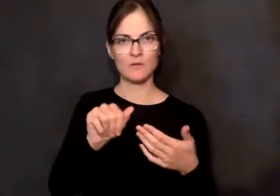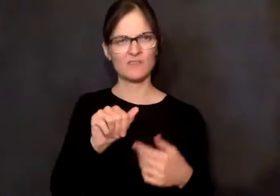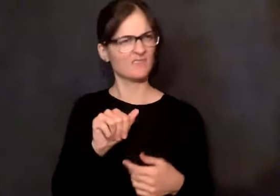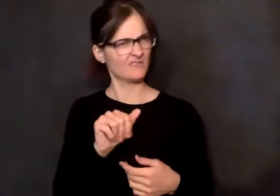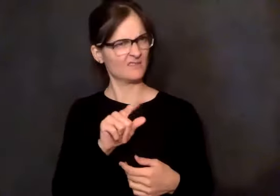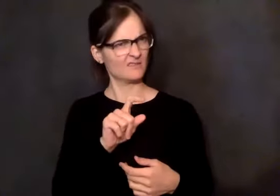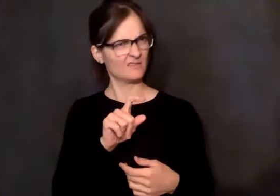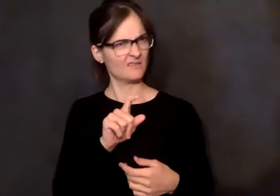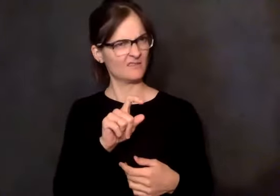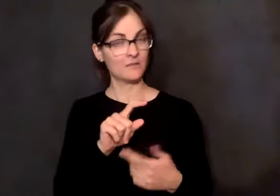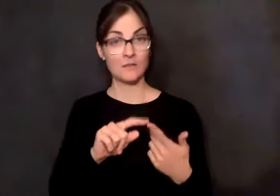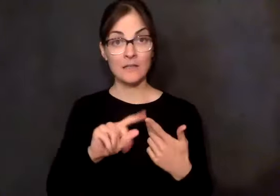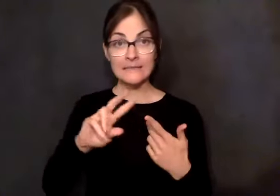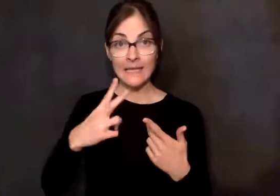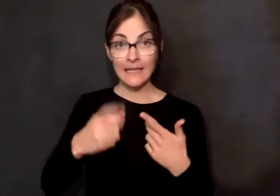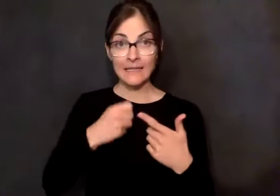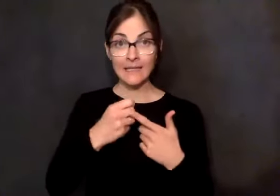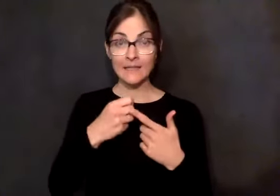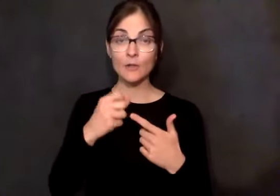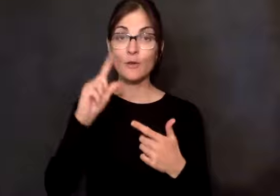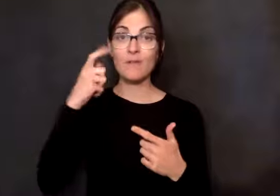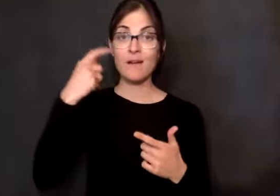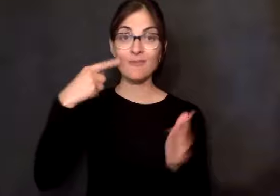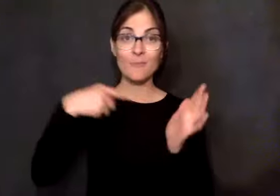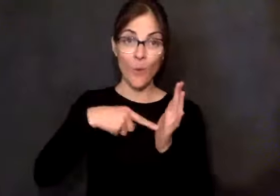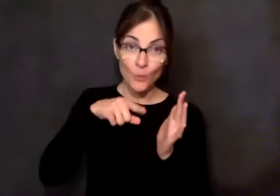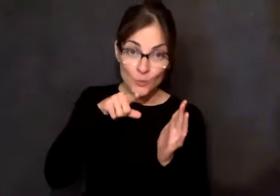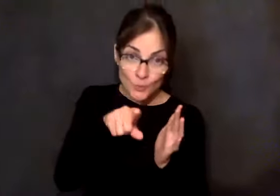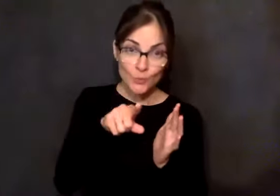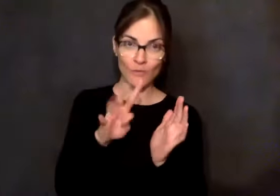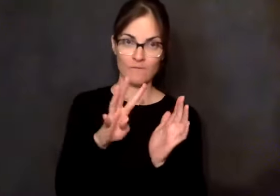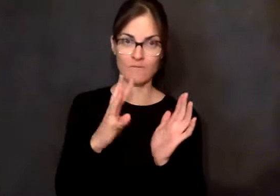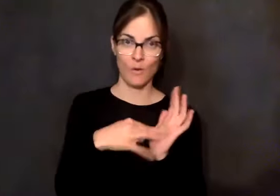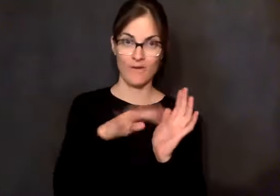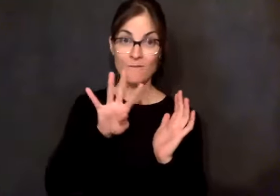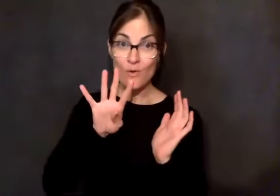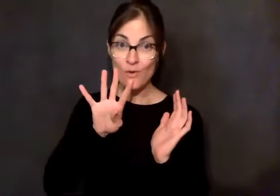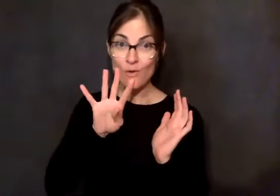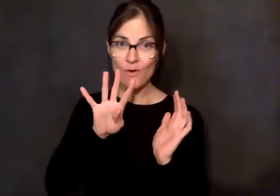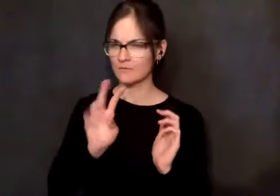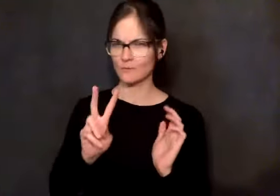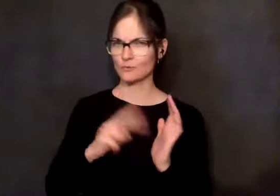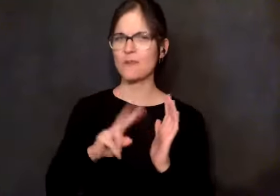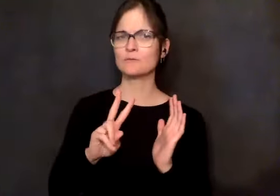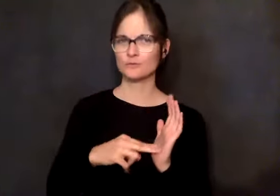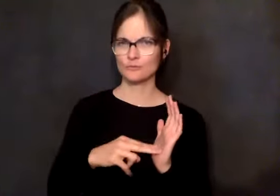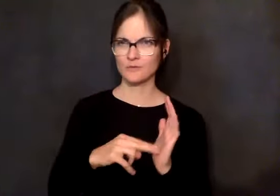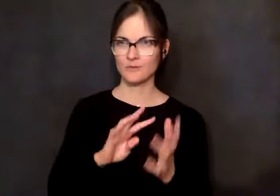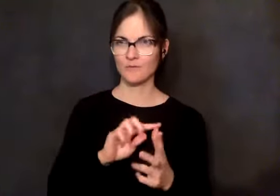went, really? Not bad. He said, year two, another $4,000. He said, this is sounding pretty